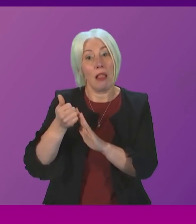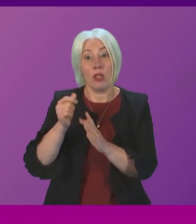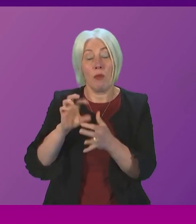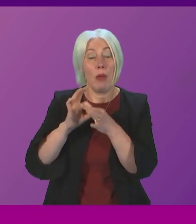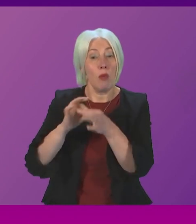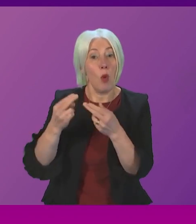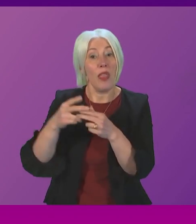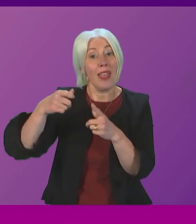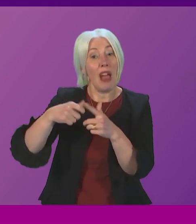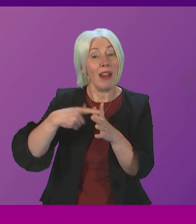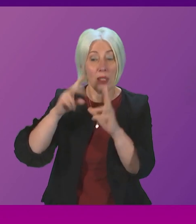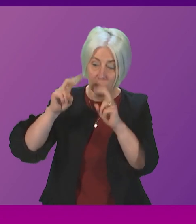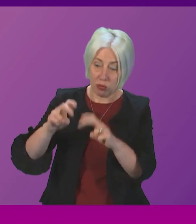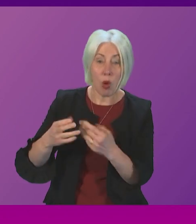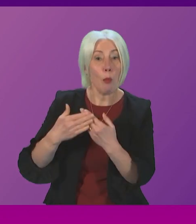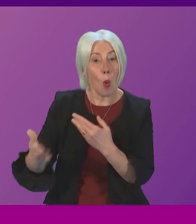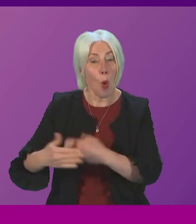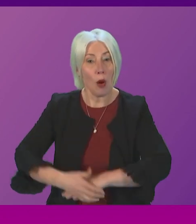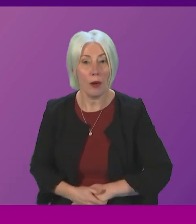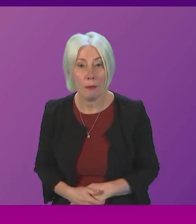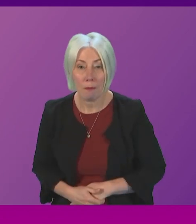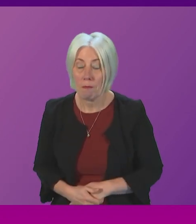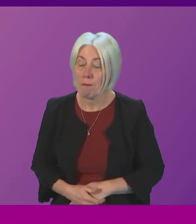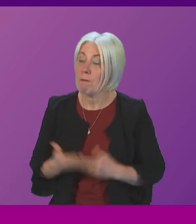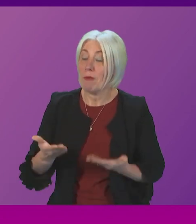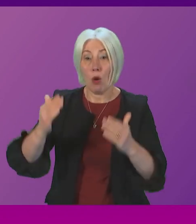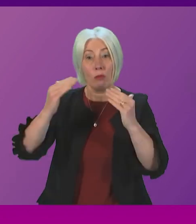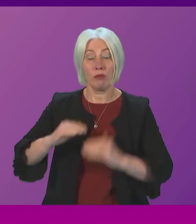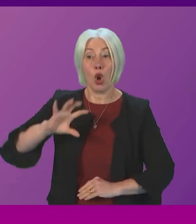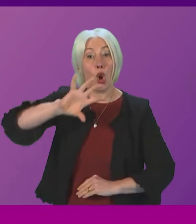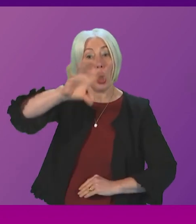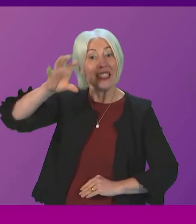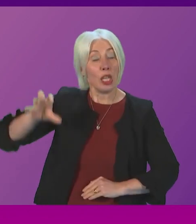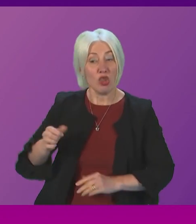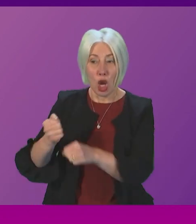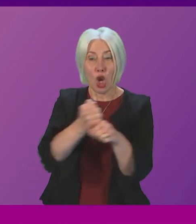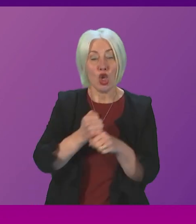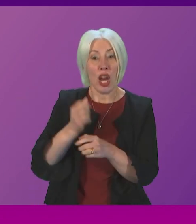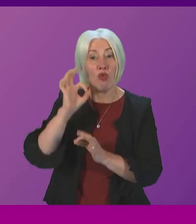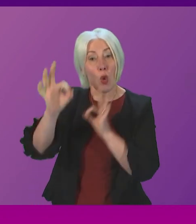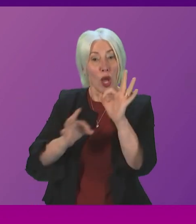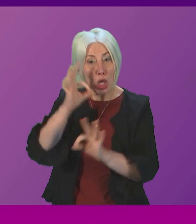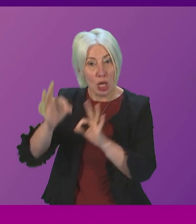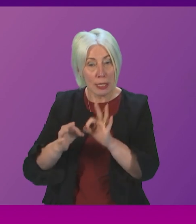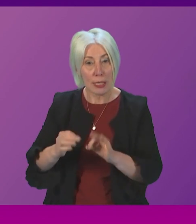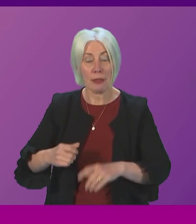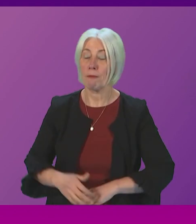explore these issues in more detail we move to Constituency and General Supplementaries and I call Kokab Stewart